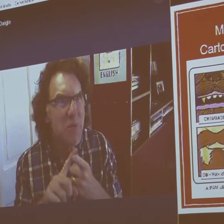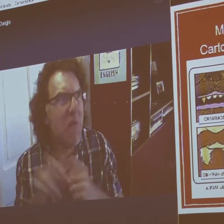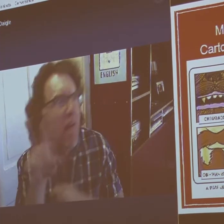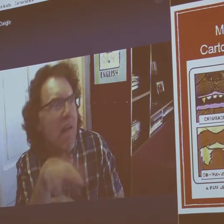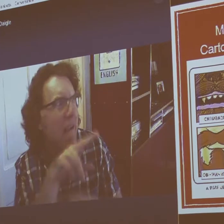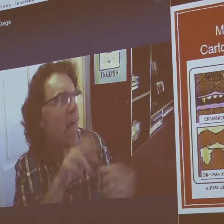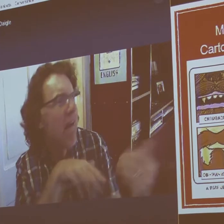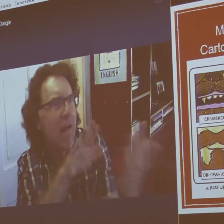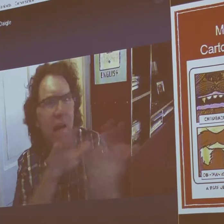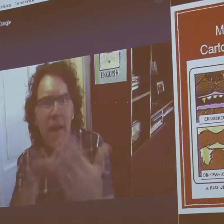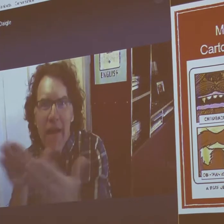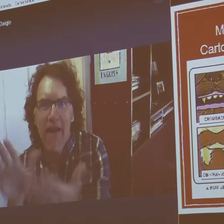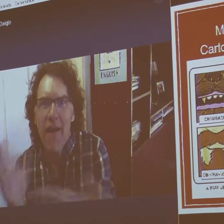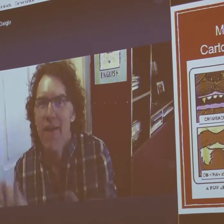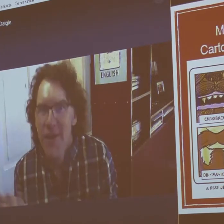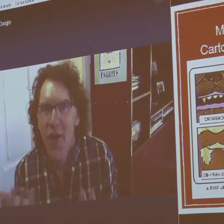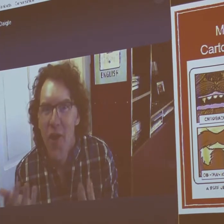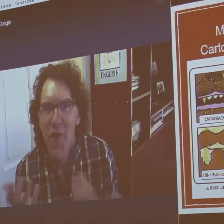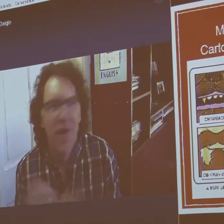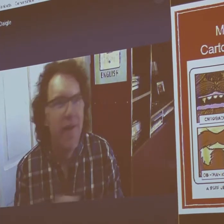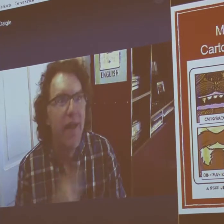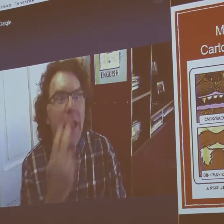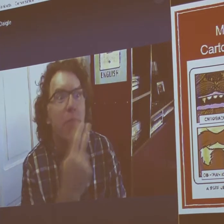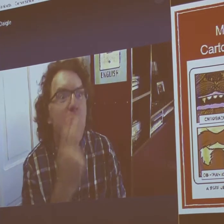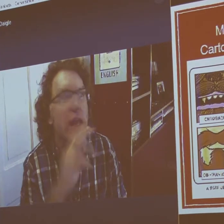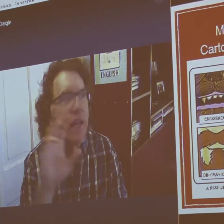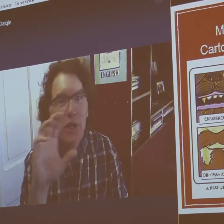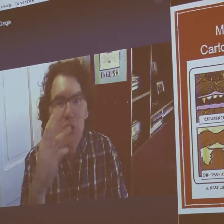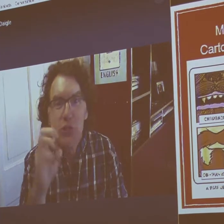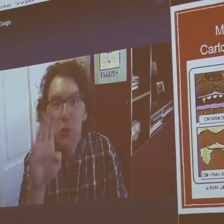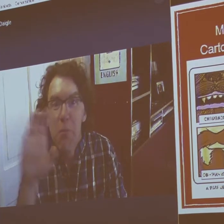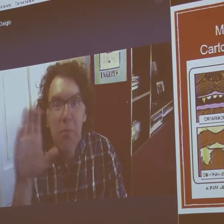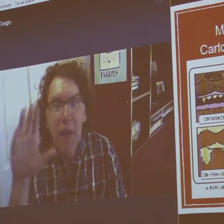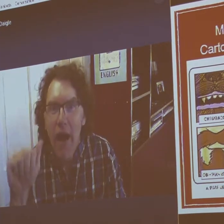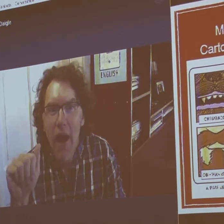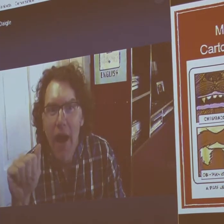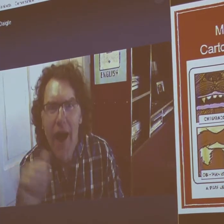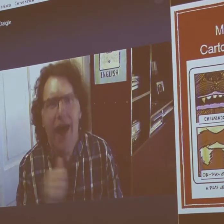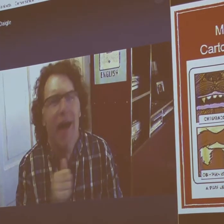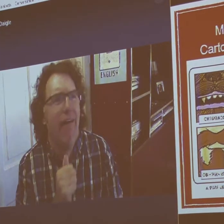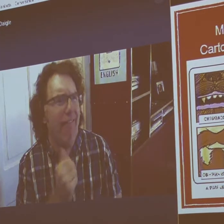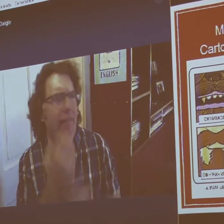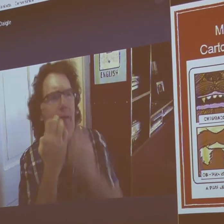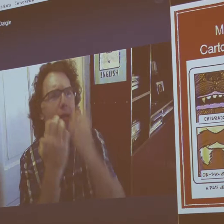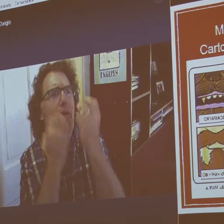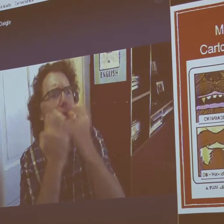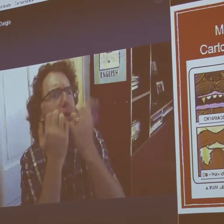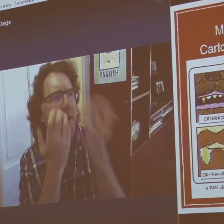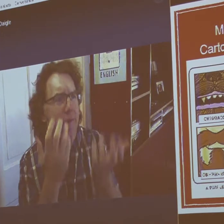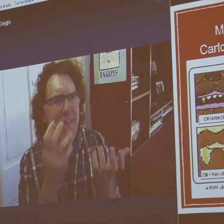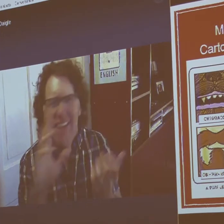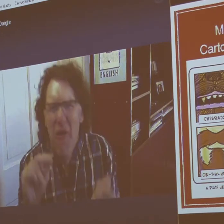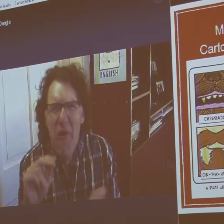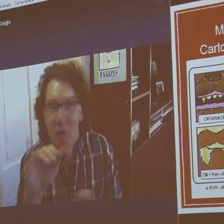That would be really difficult to be signed because we've got all these, you know, I've got Chewbacca.